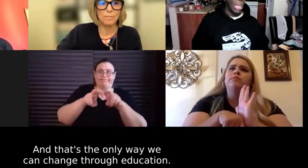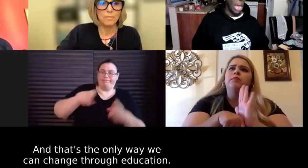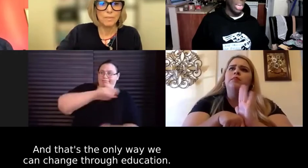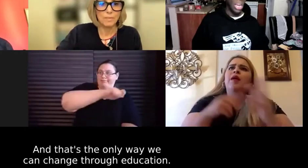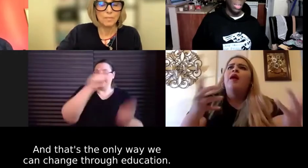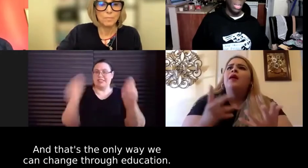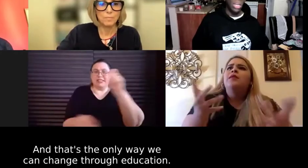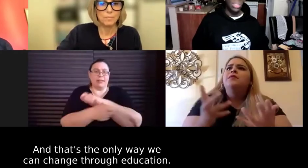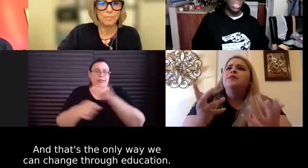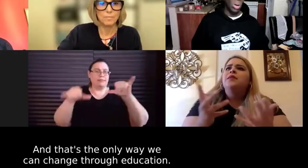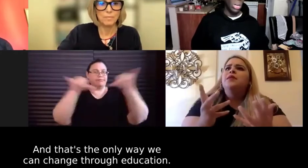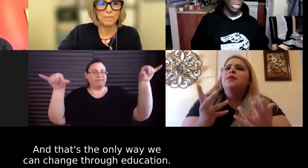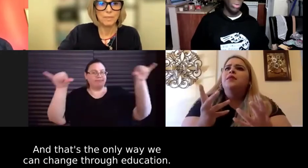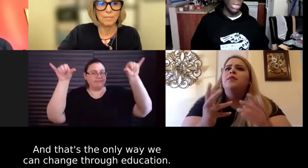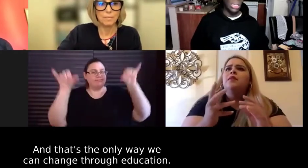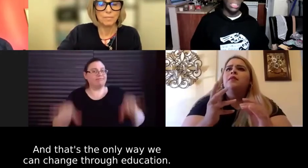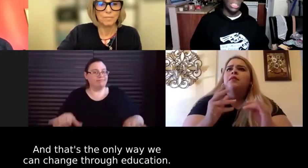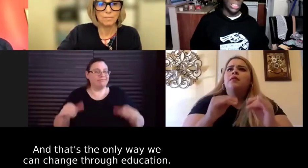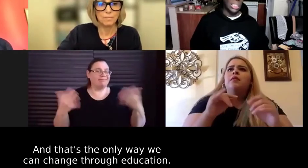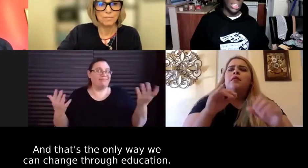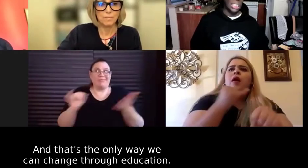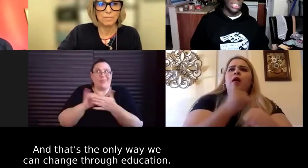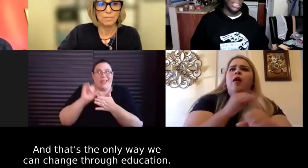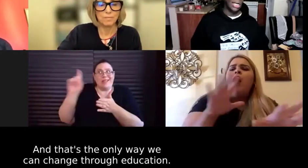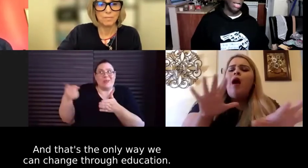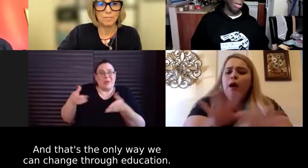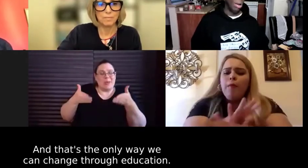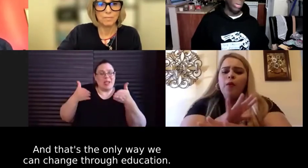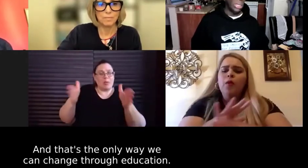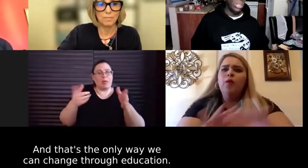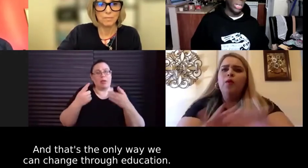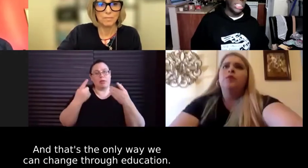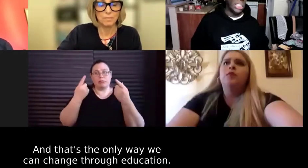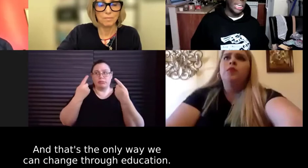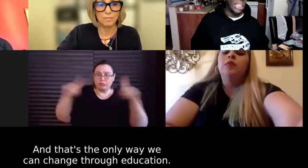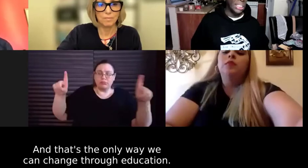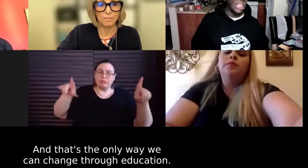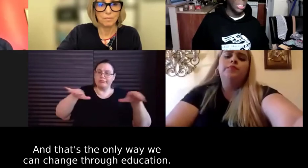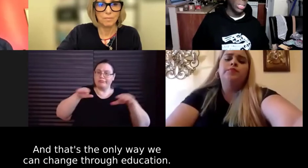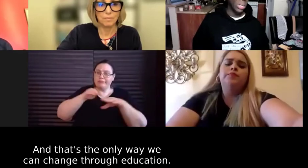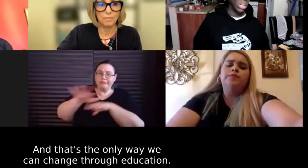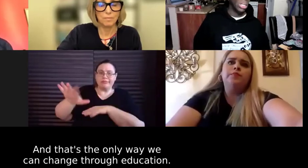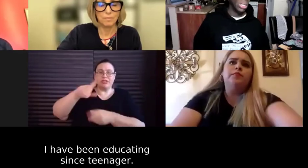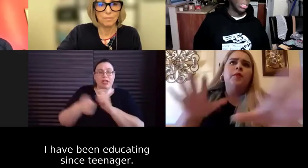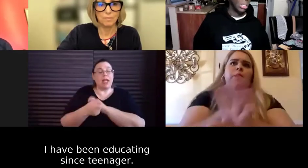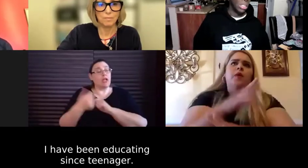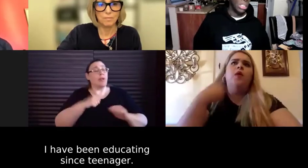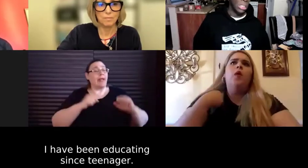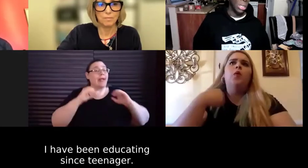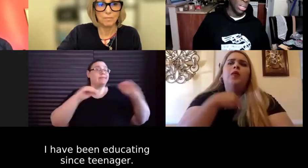And that's the only way it's going to change. You know, we can do education until,